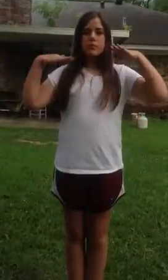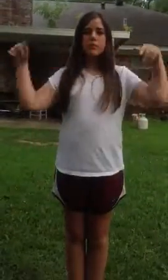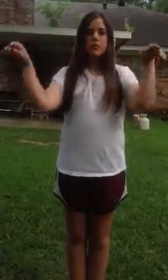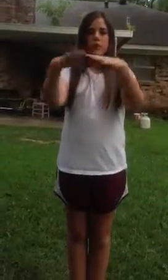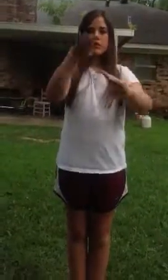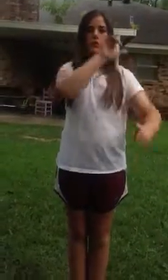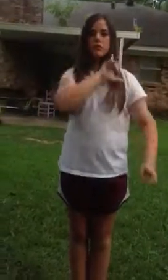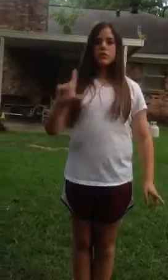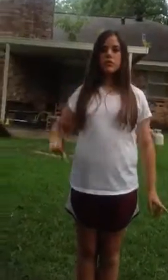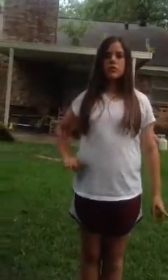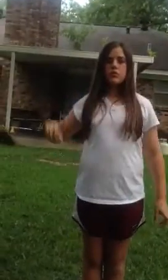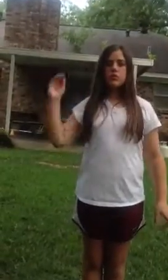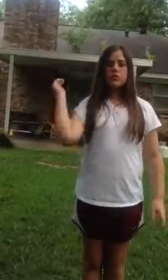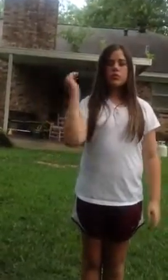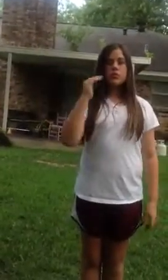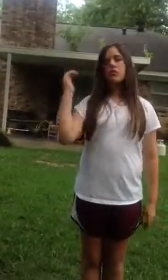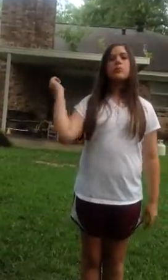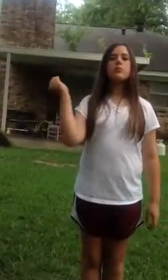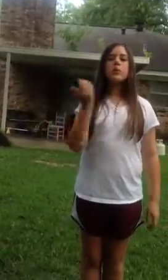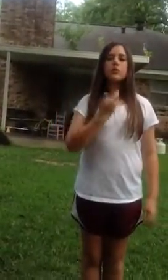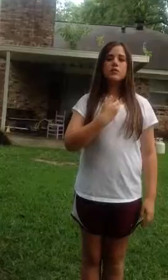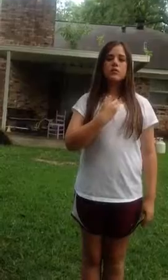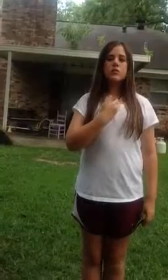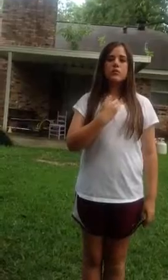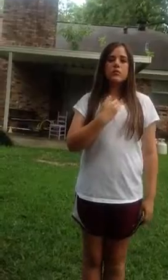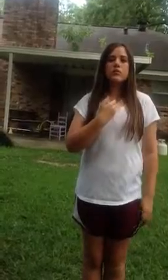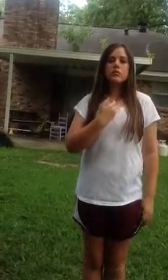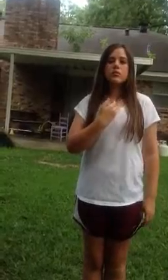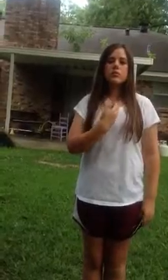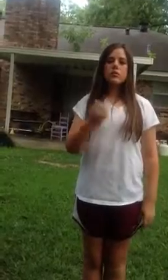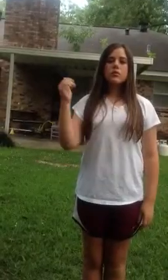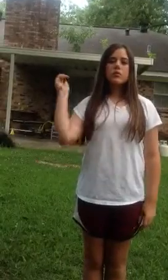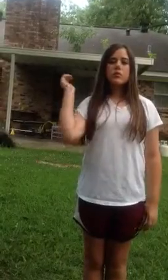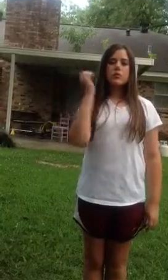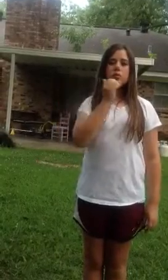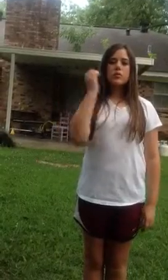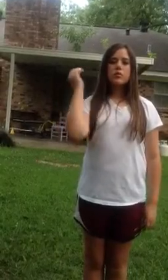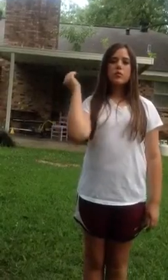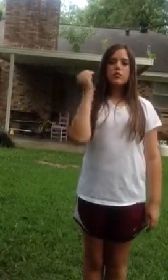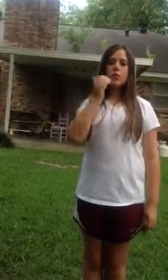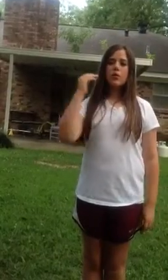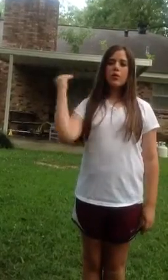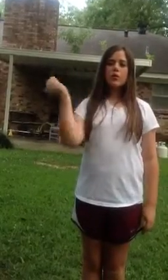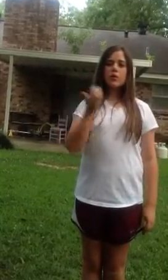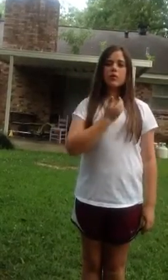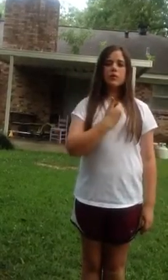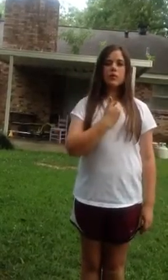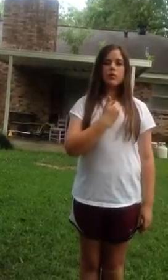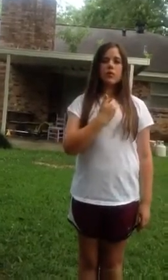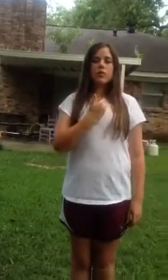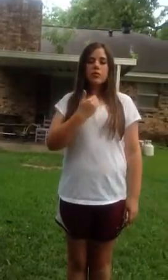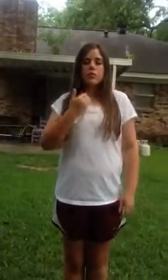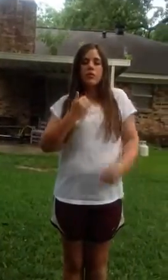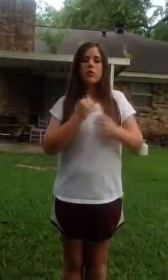I've never known before, O my soul, and